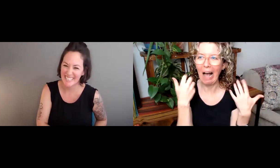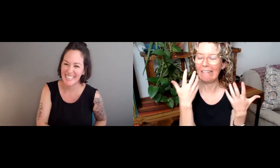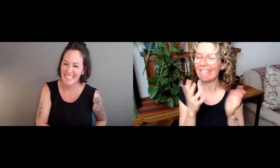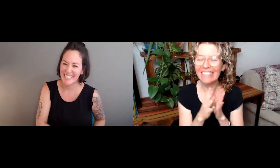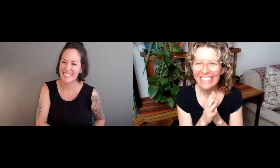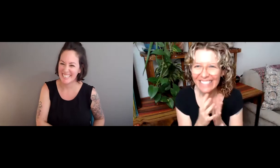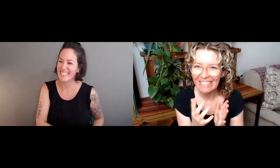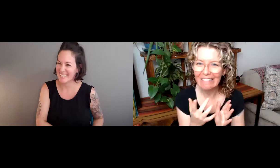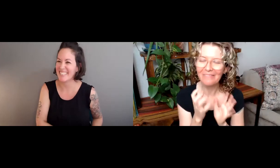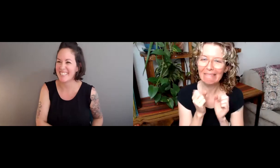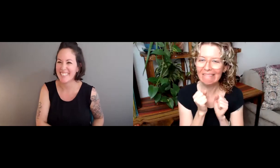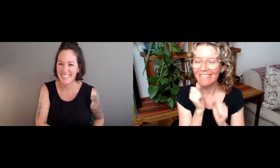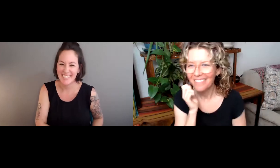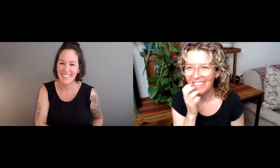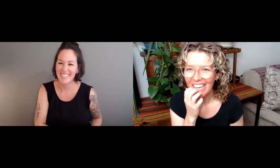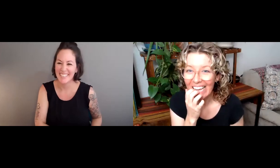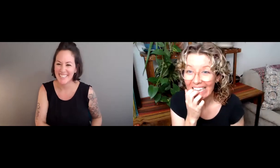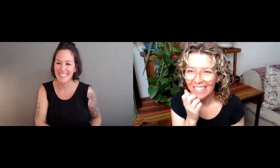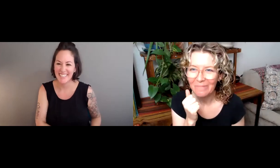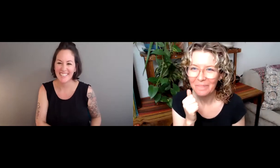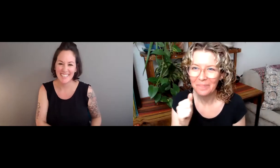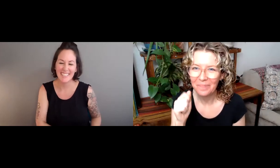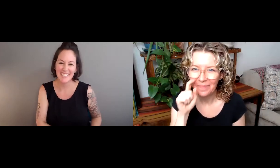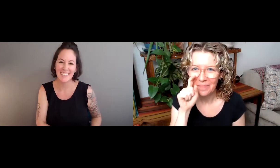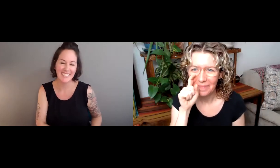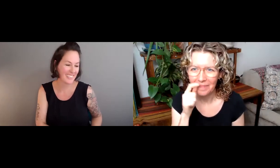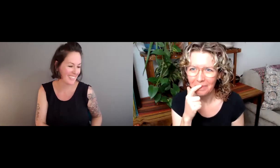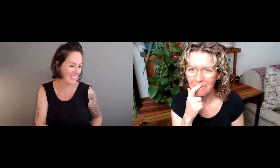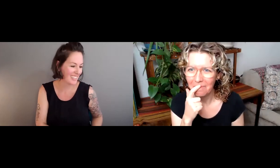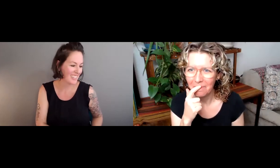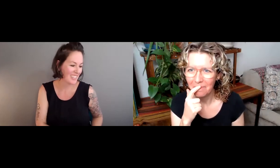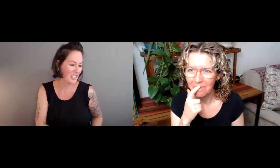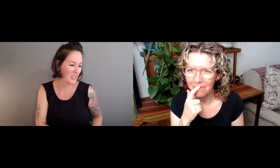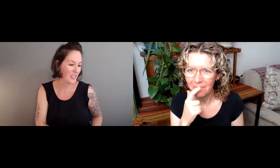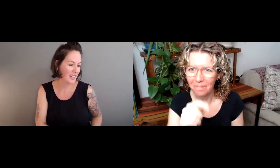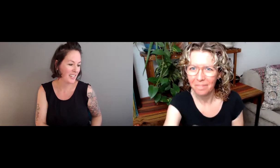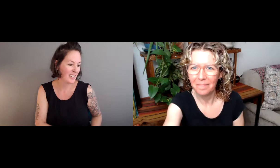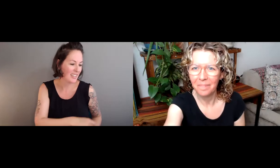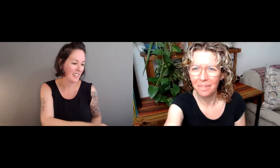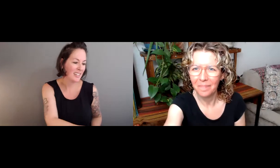We have some big, big topics here. How do we even start?